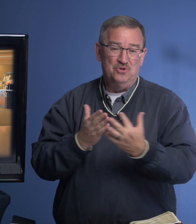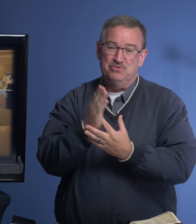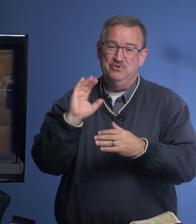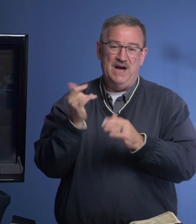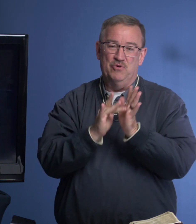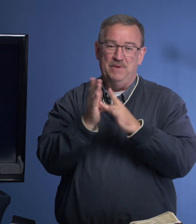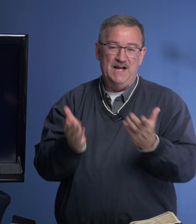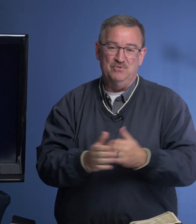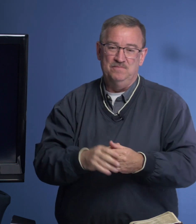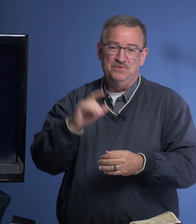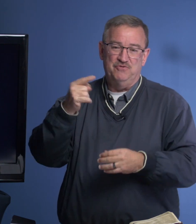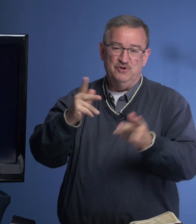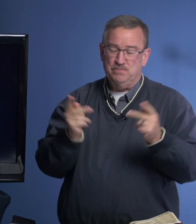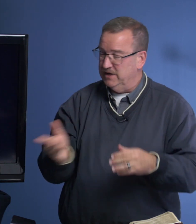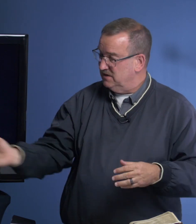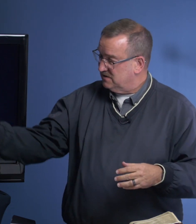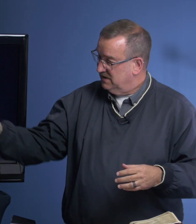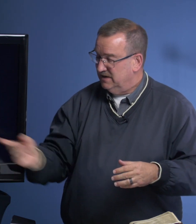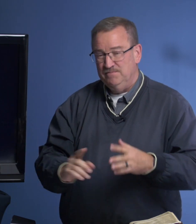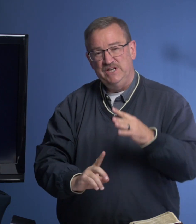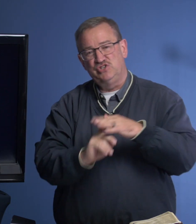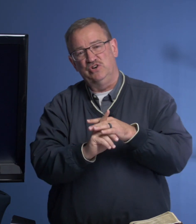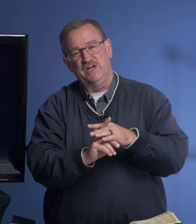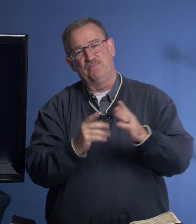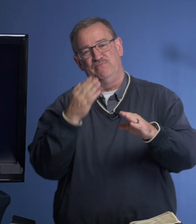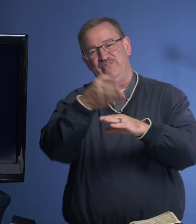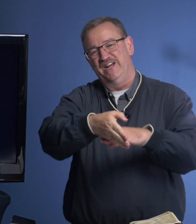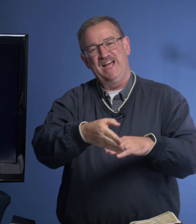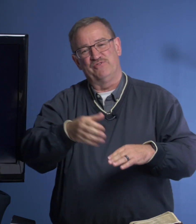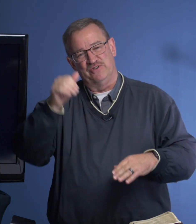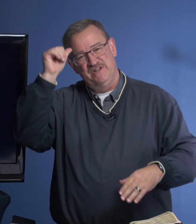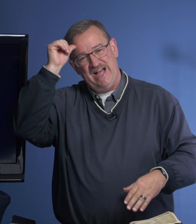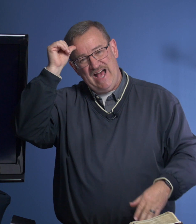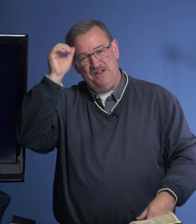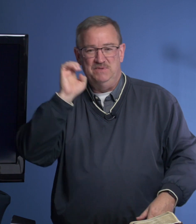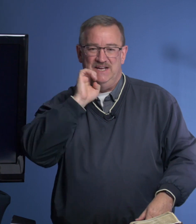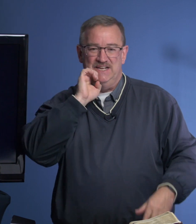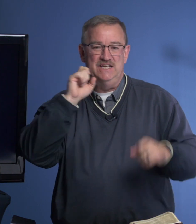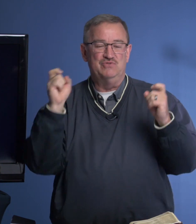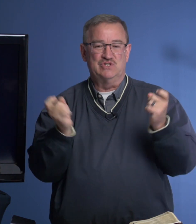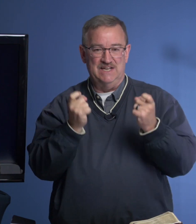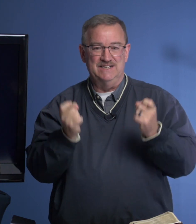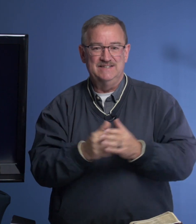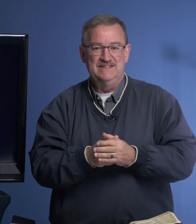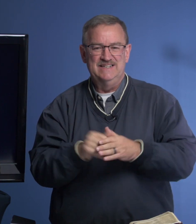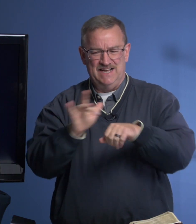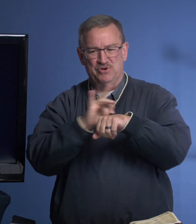through our Bible. The first place, he showed up right after Adam and Eve sinned. They were